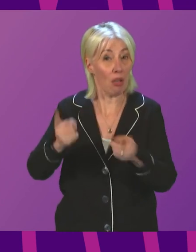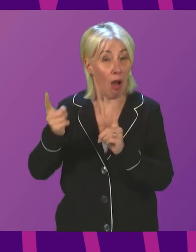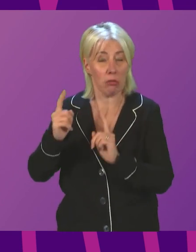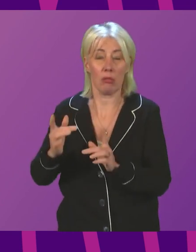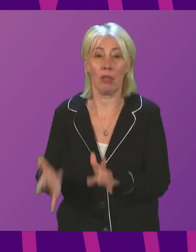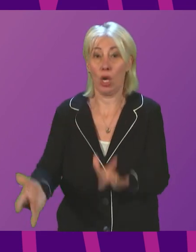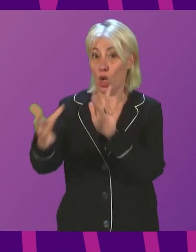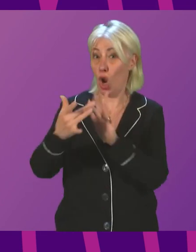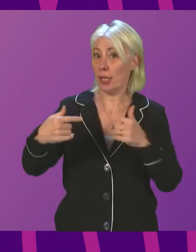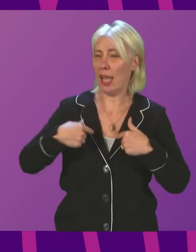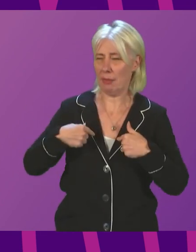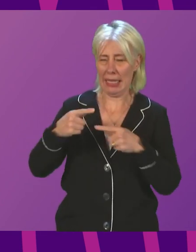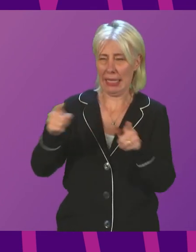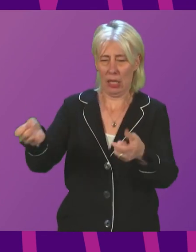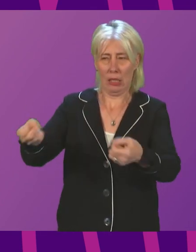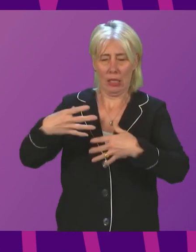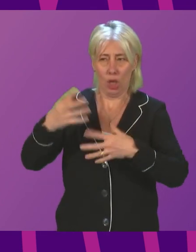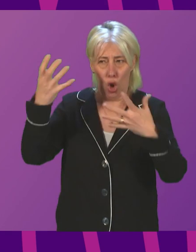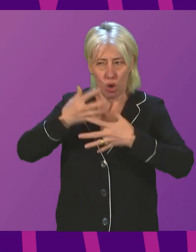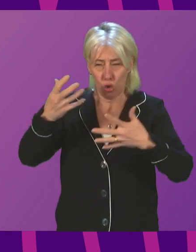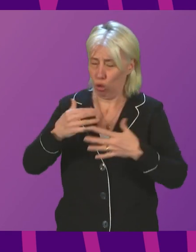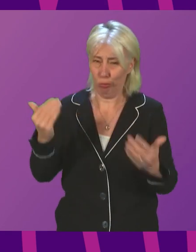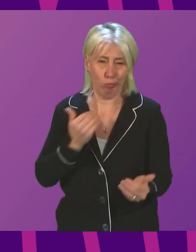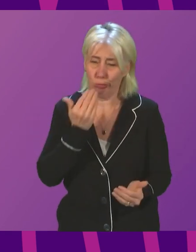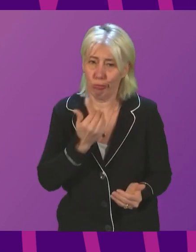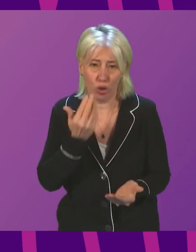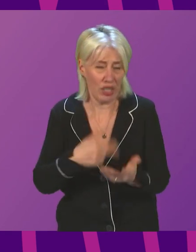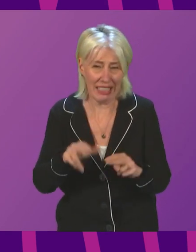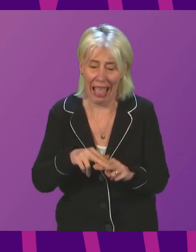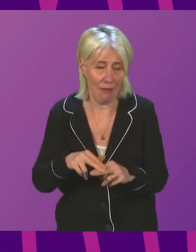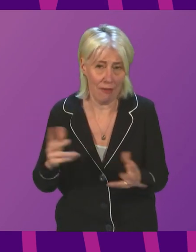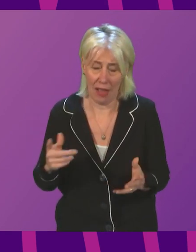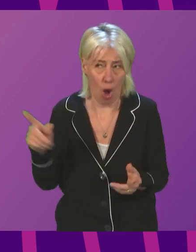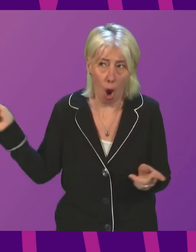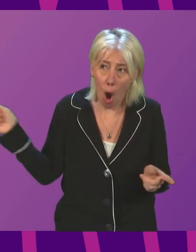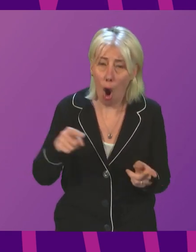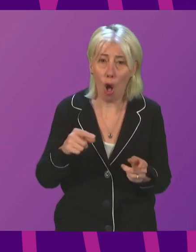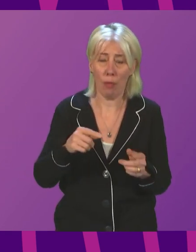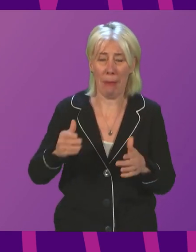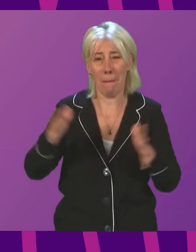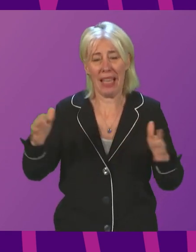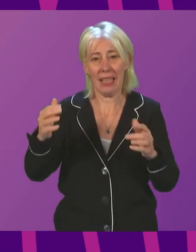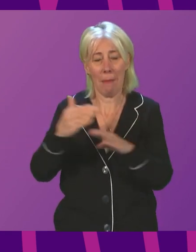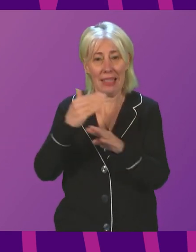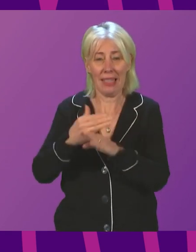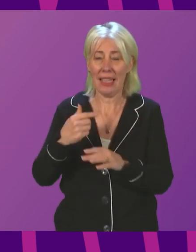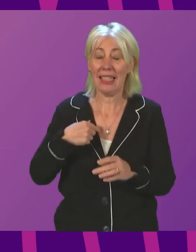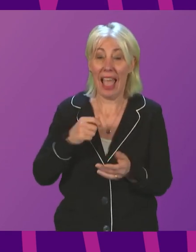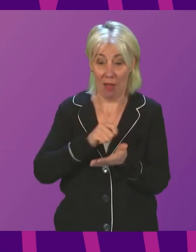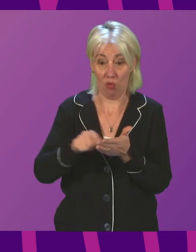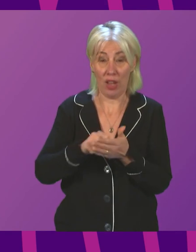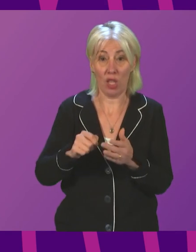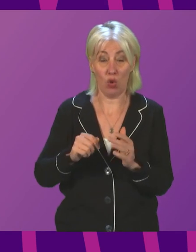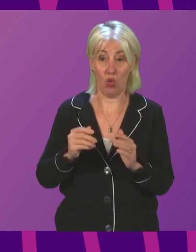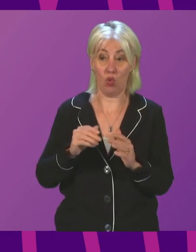to express their concern at the major shortages of staff that they are all suffering from. I have written to the Home Secretary to demand that she take